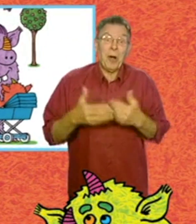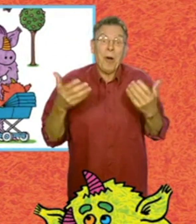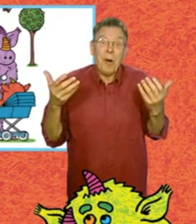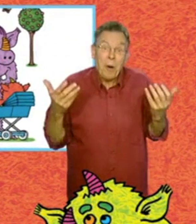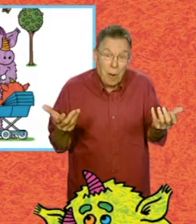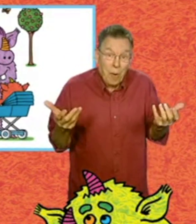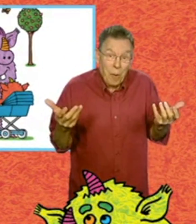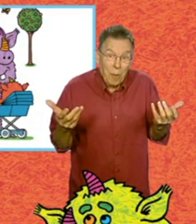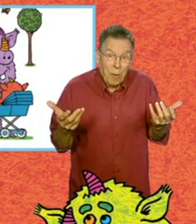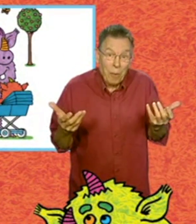Or,